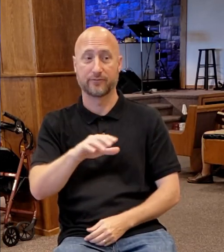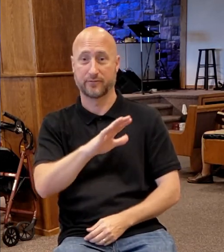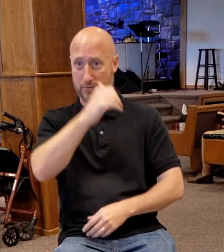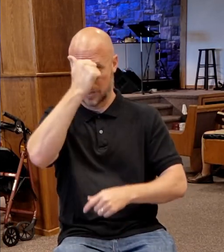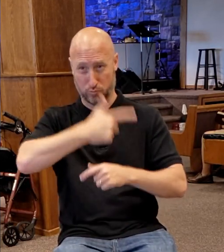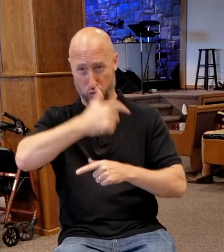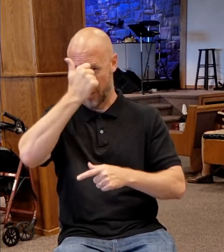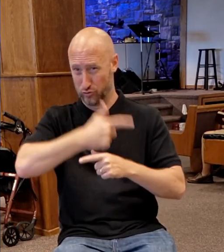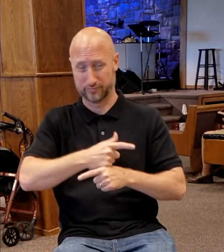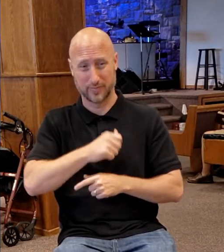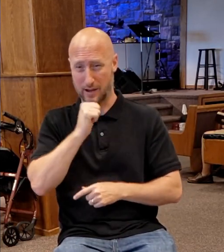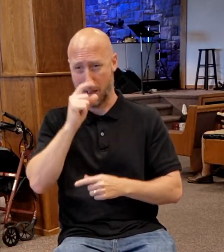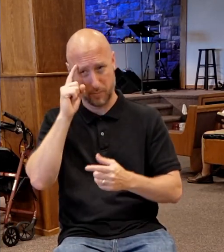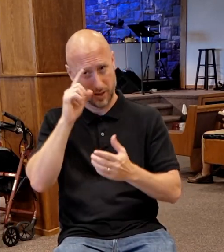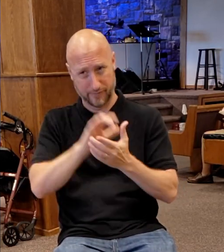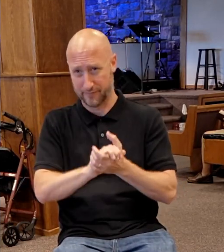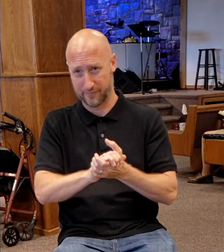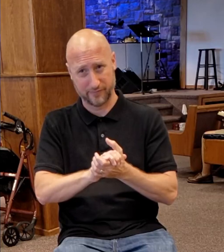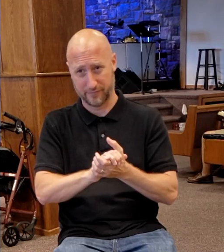believe. Here's Jesus.